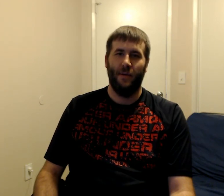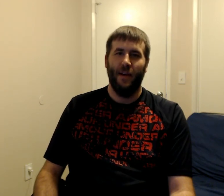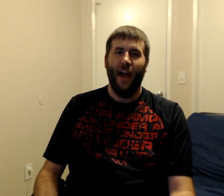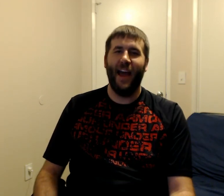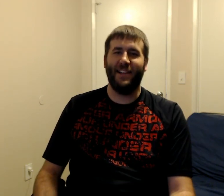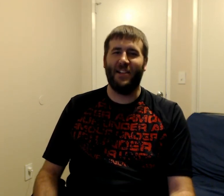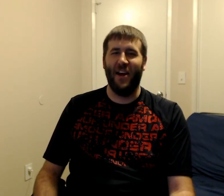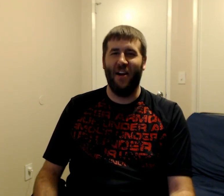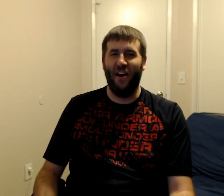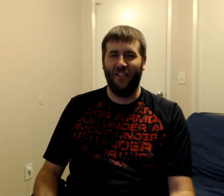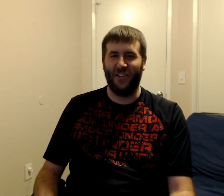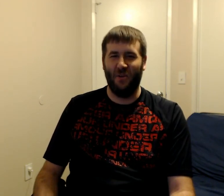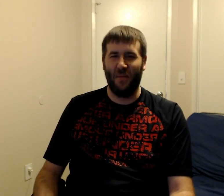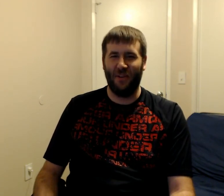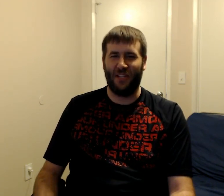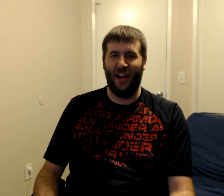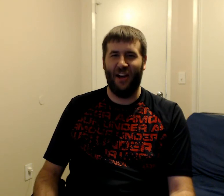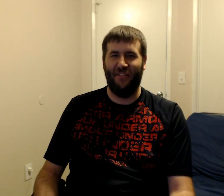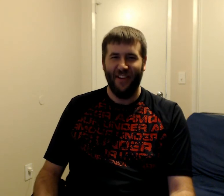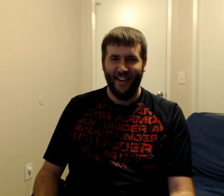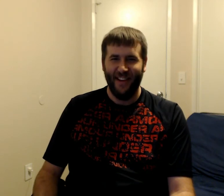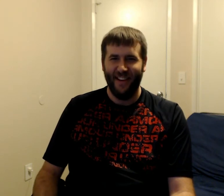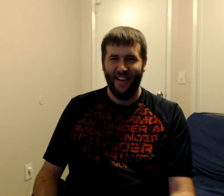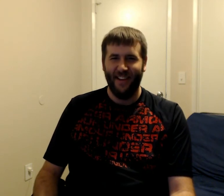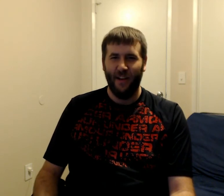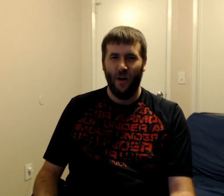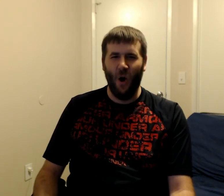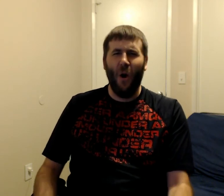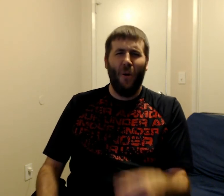He's doing all of his normal stuff. Ooh!